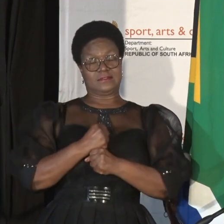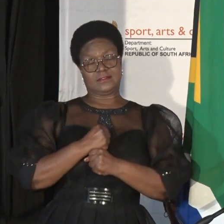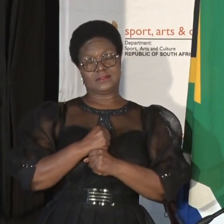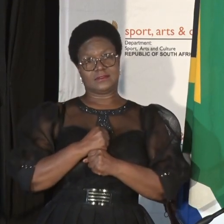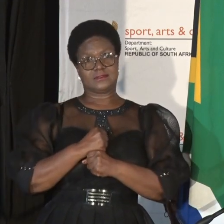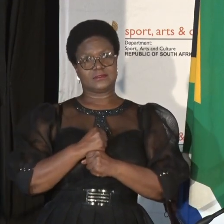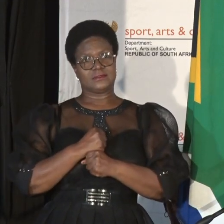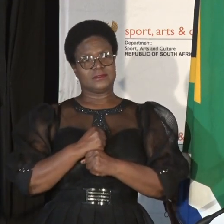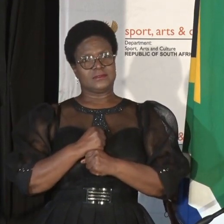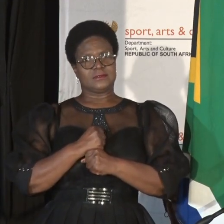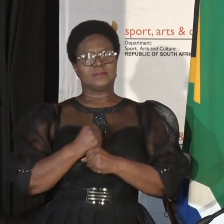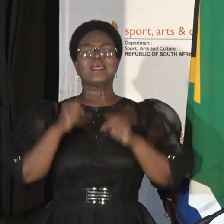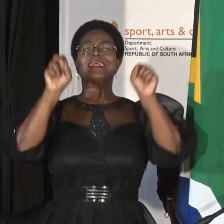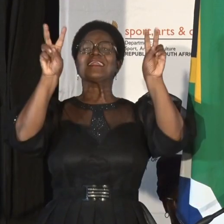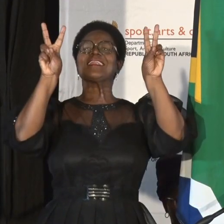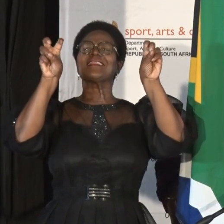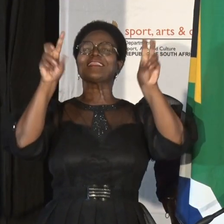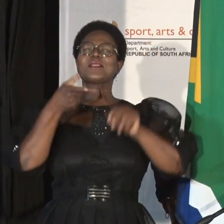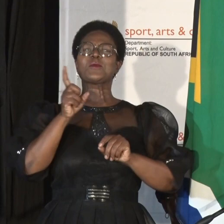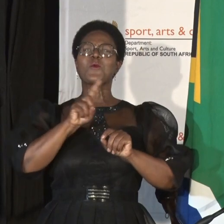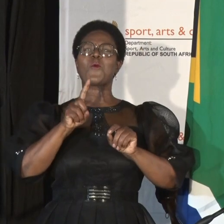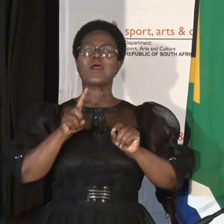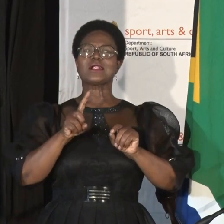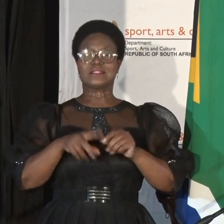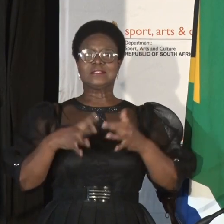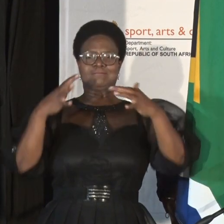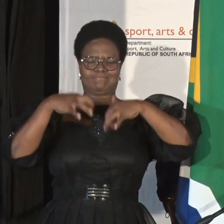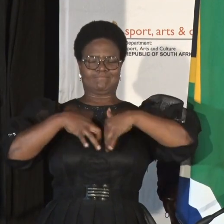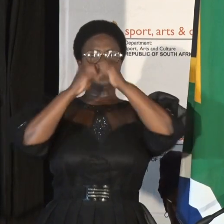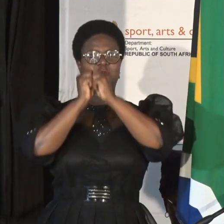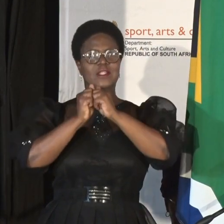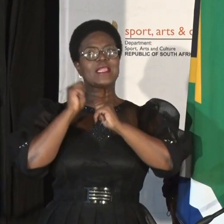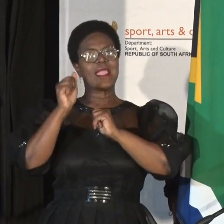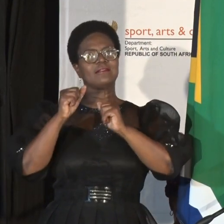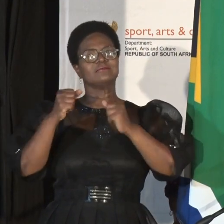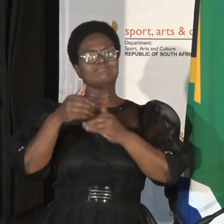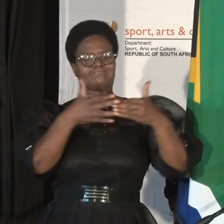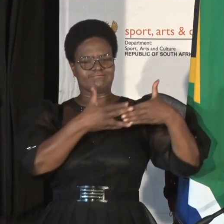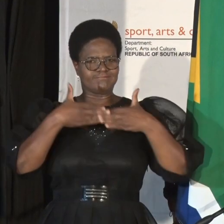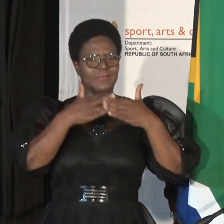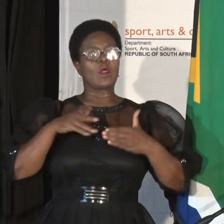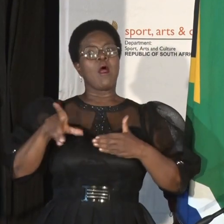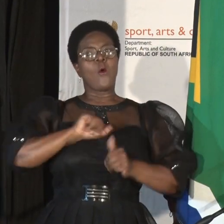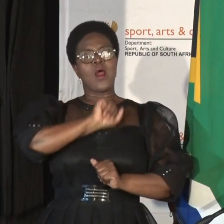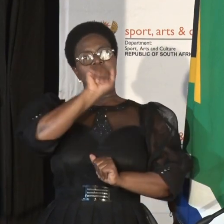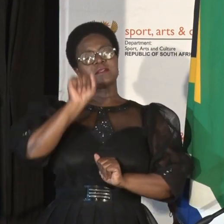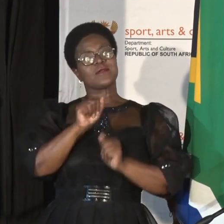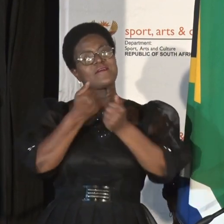we gather under the theme consolidating and sustaining our democratic gains. We consolidate